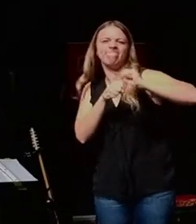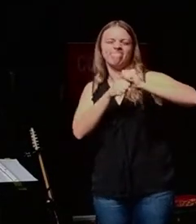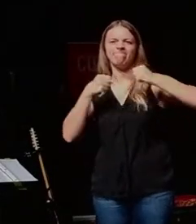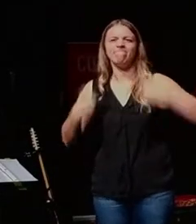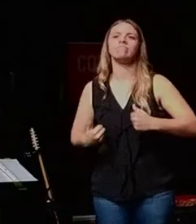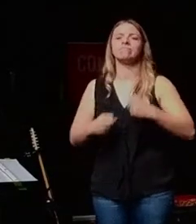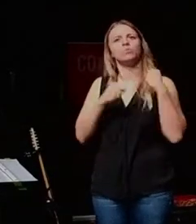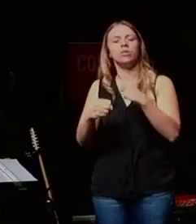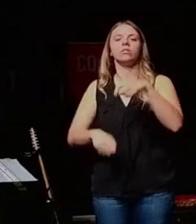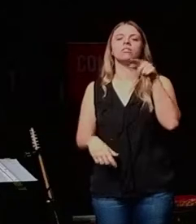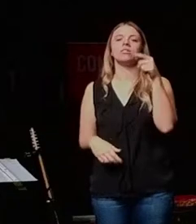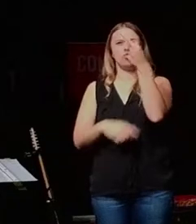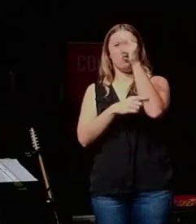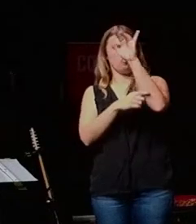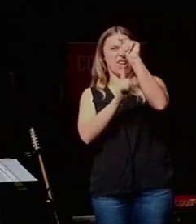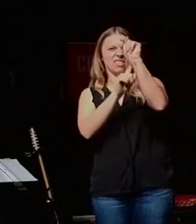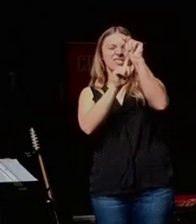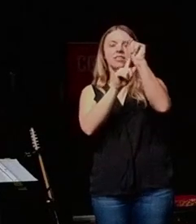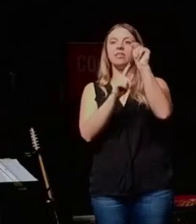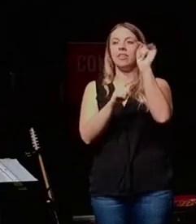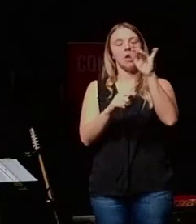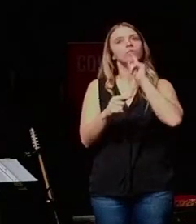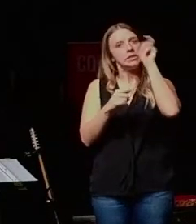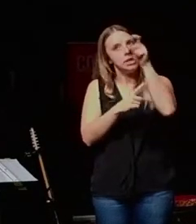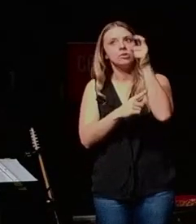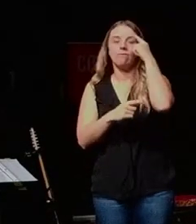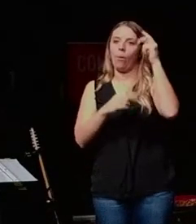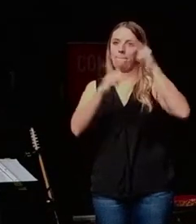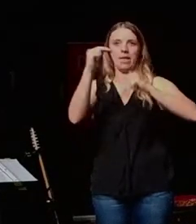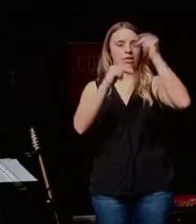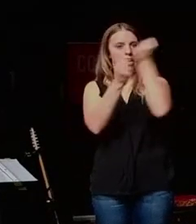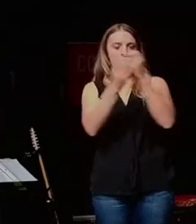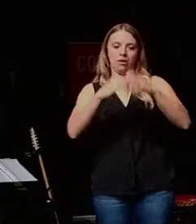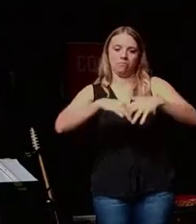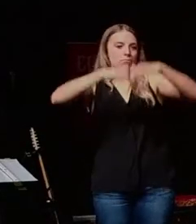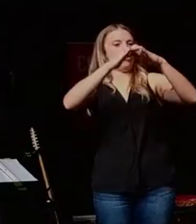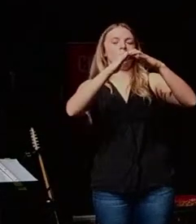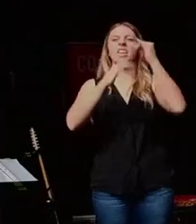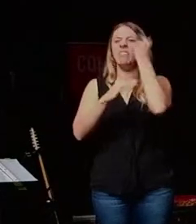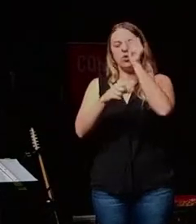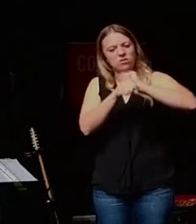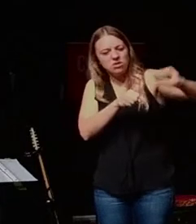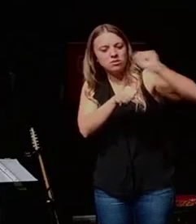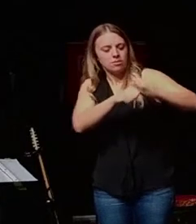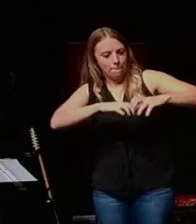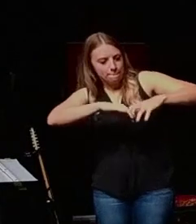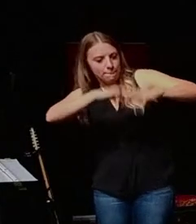reason is because grit is a necessary quality to building anything. If you build anything,